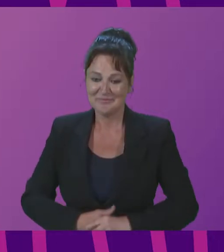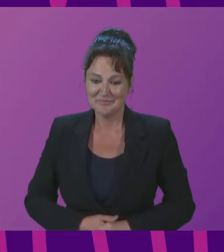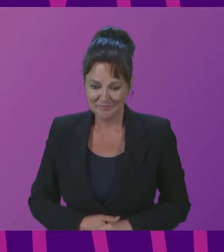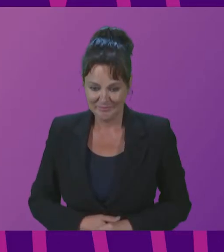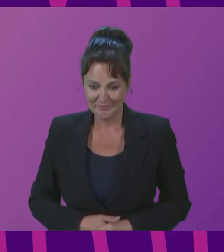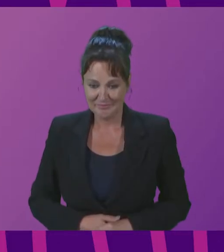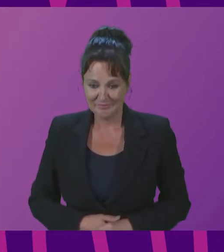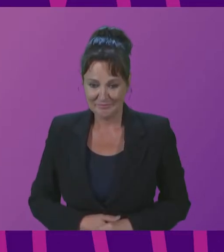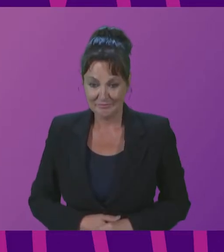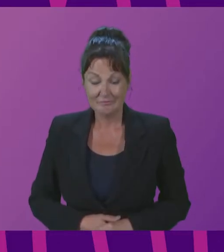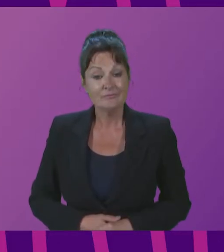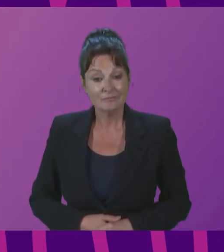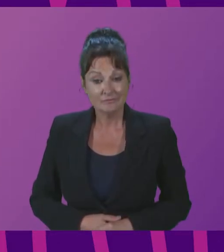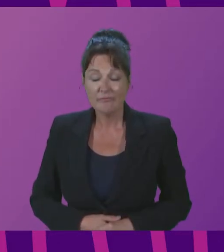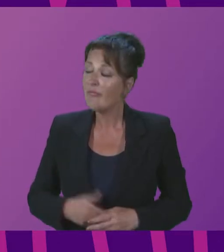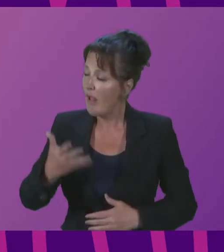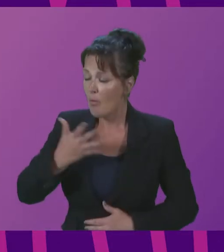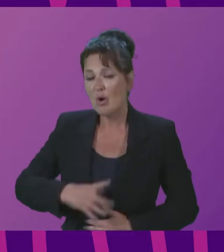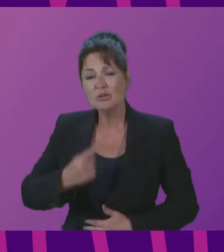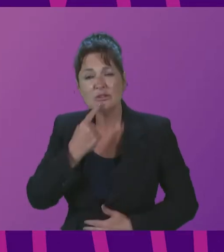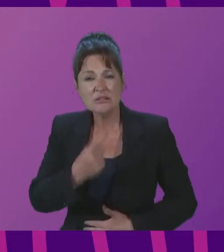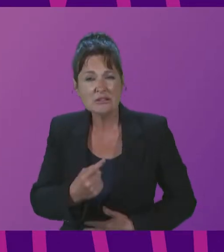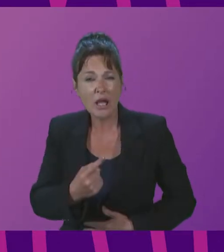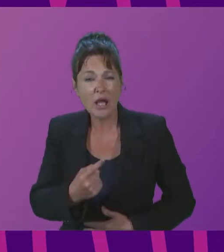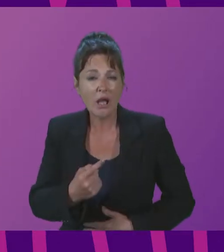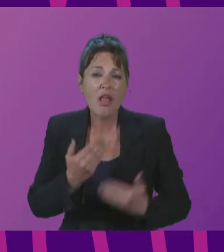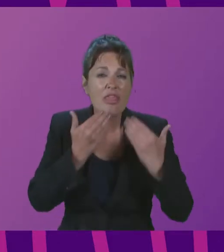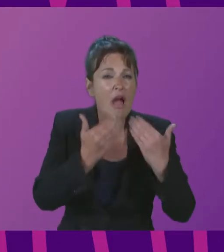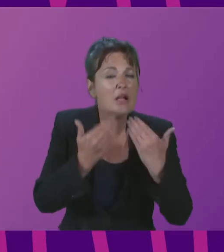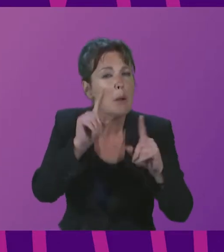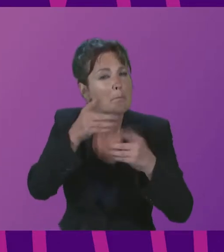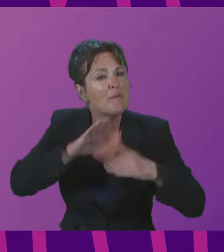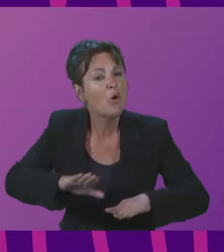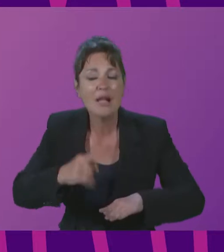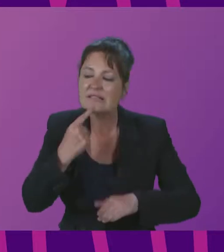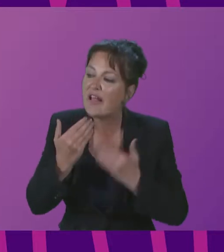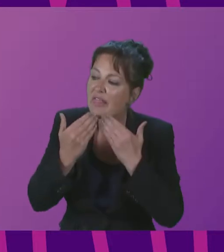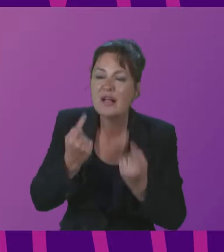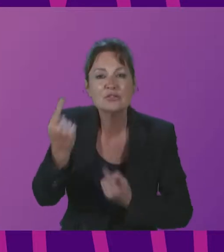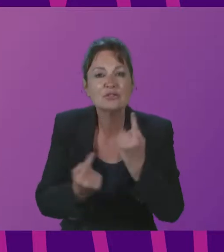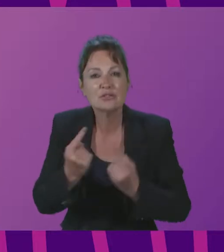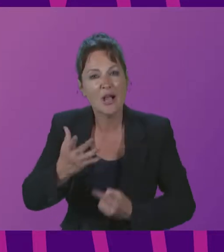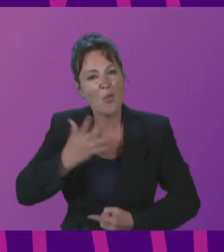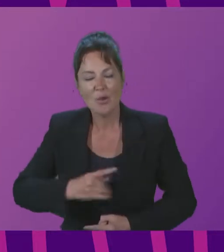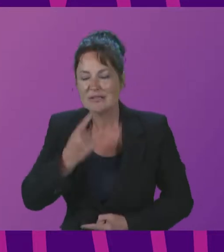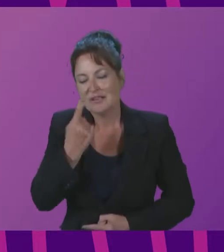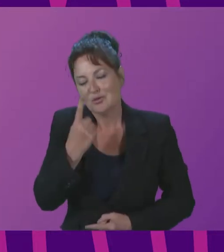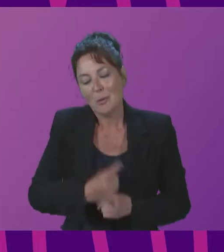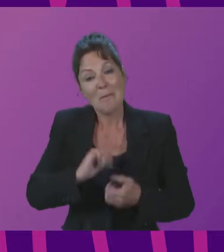before offering other thanks I want to talk about a friend of mine Angus Grosset